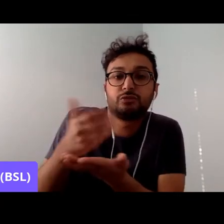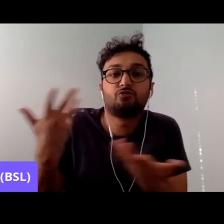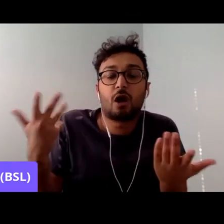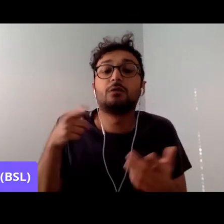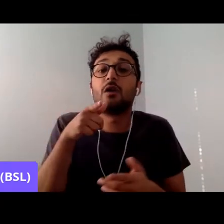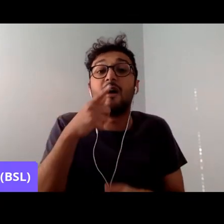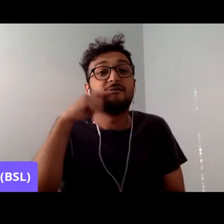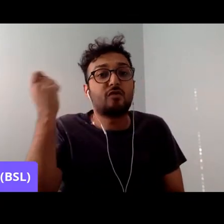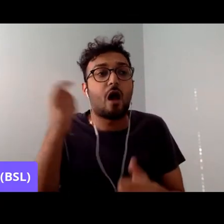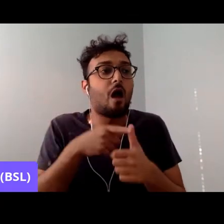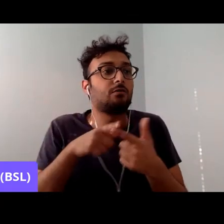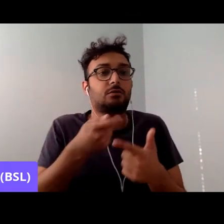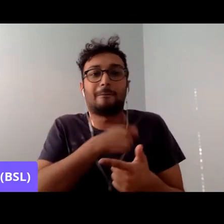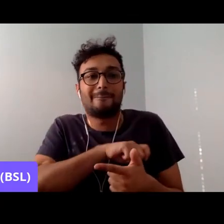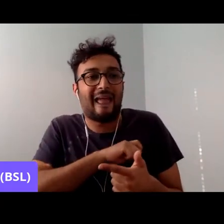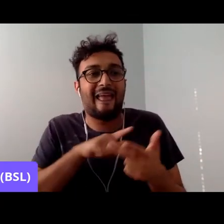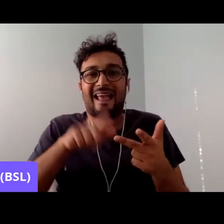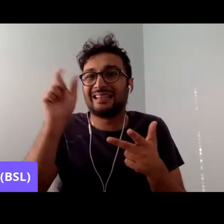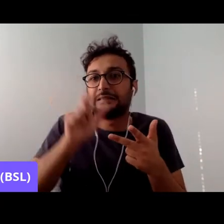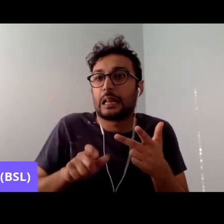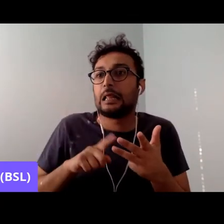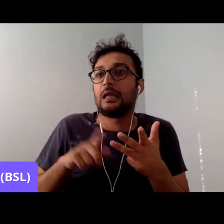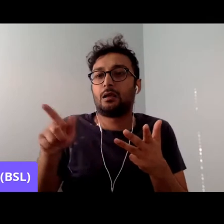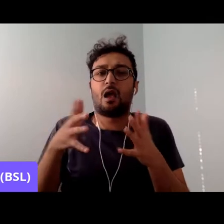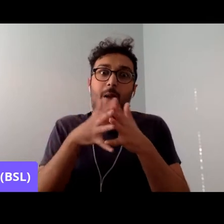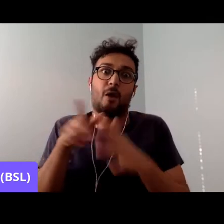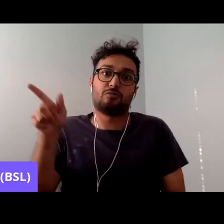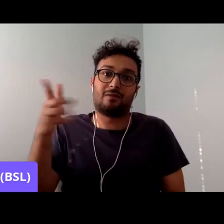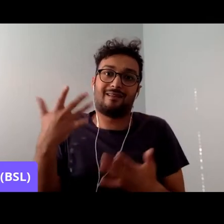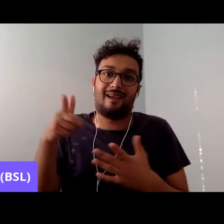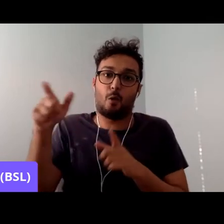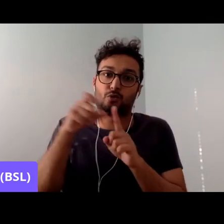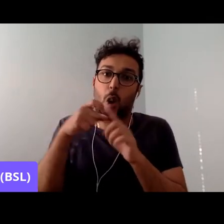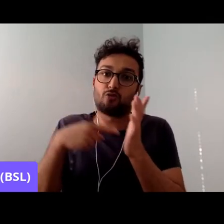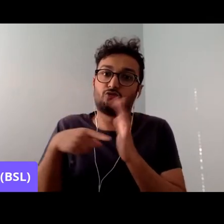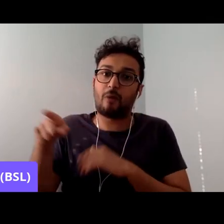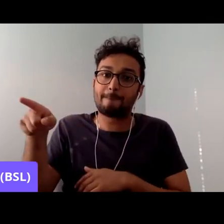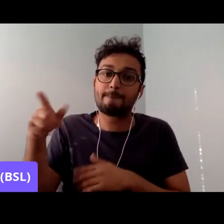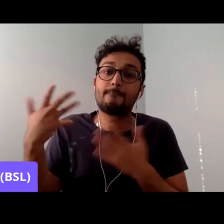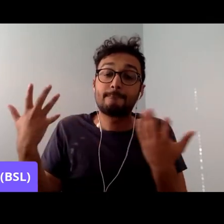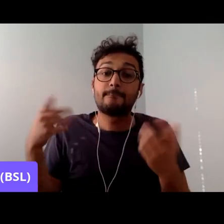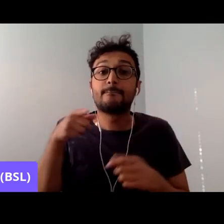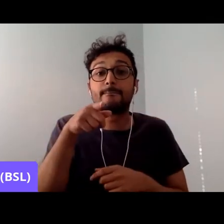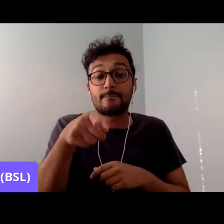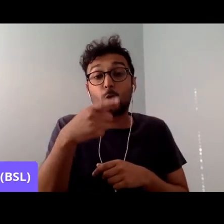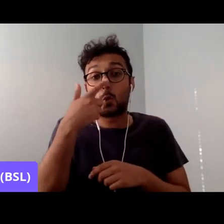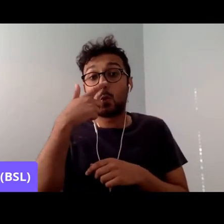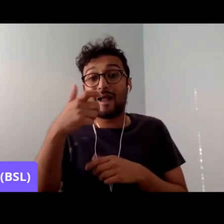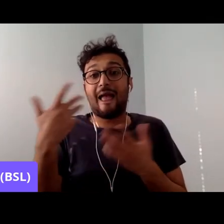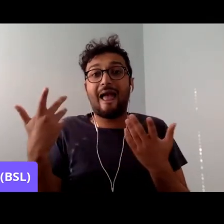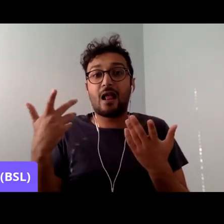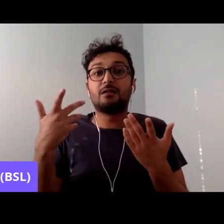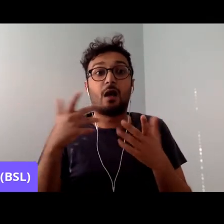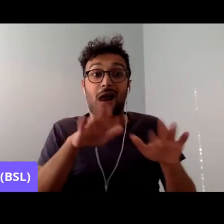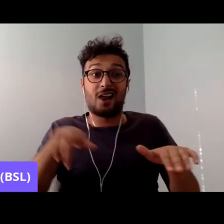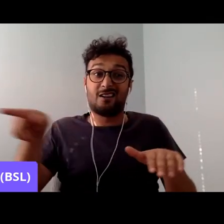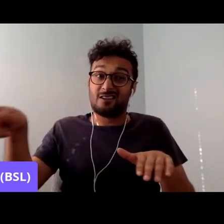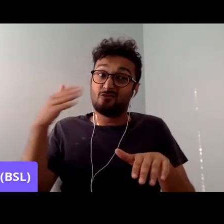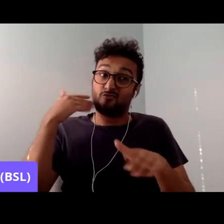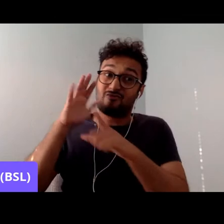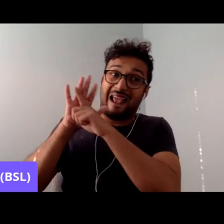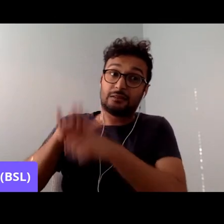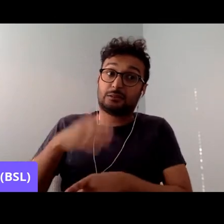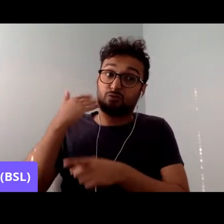of course the United States, under Donald Trump, you can appeal to racism and gain support. You can appeal to